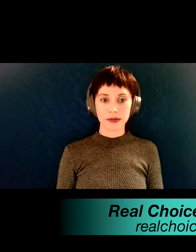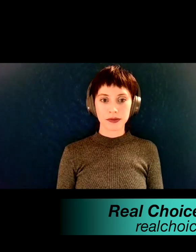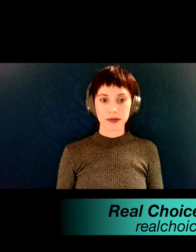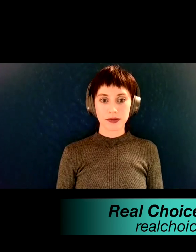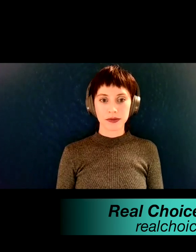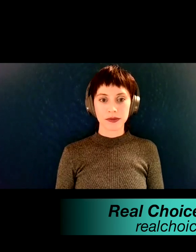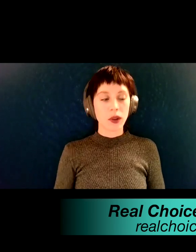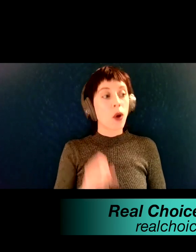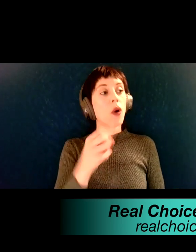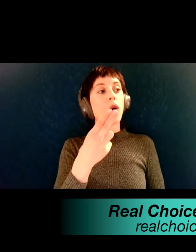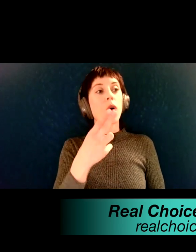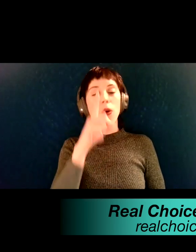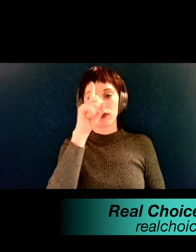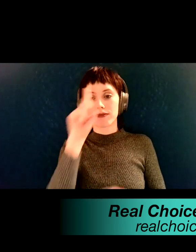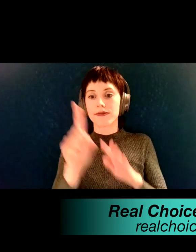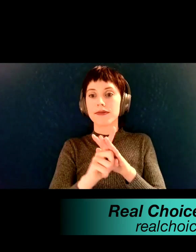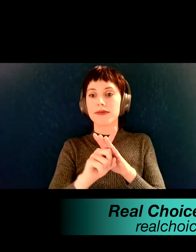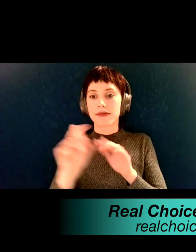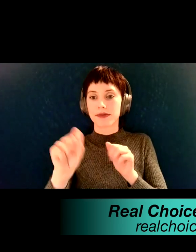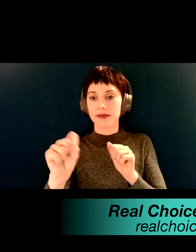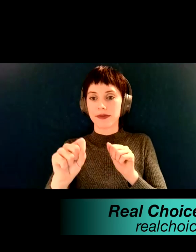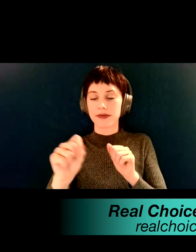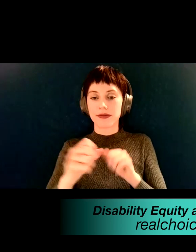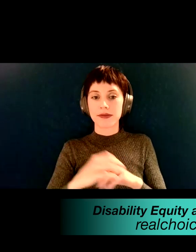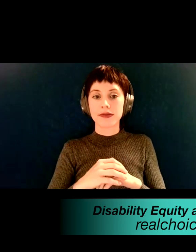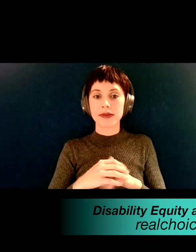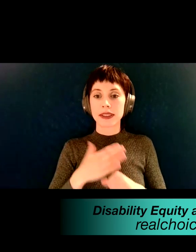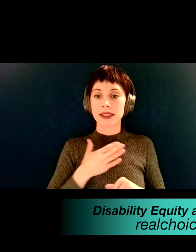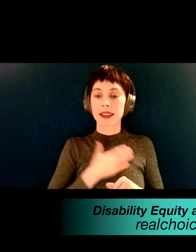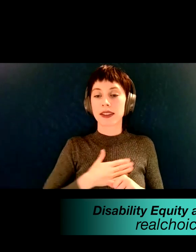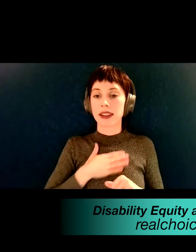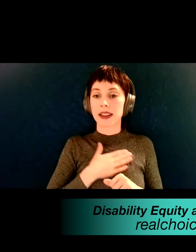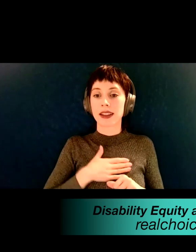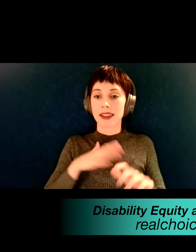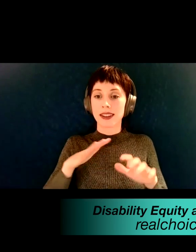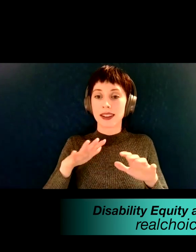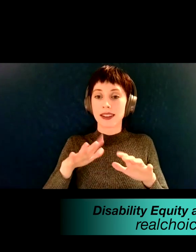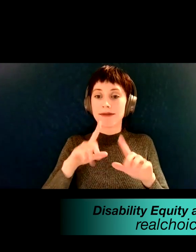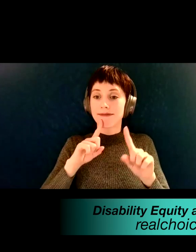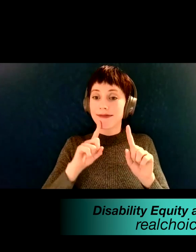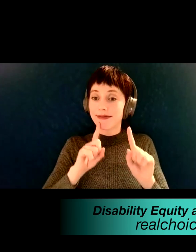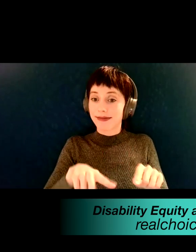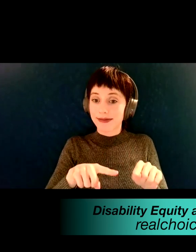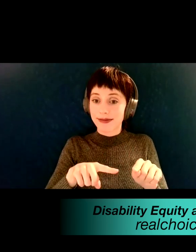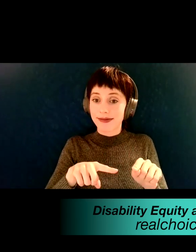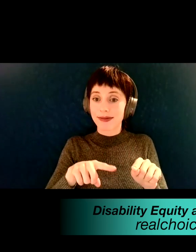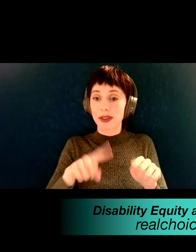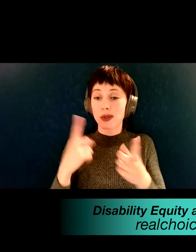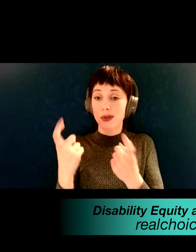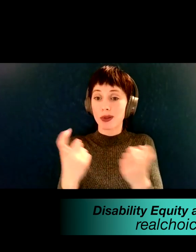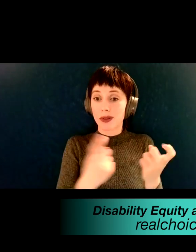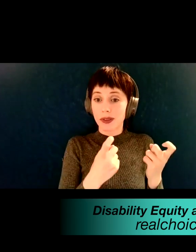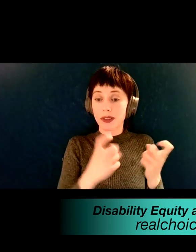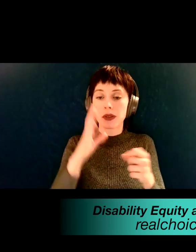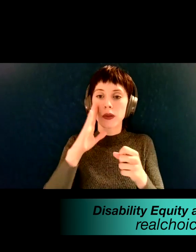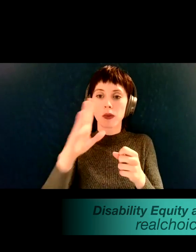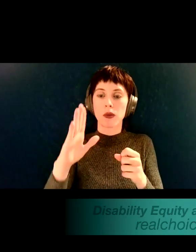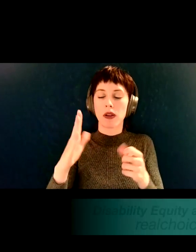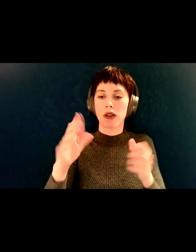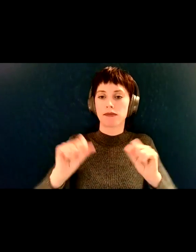Oh, yeah. Uh, so please take the survey. It'll be available until July 2nd at realchoiceoregon